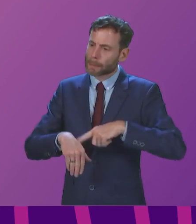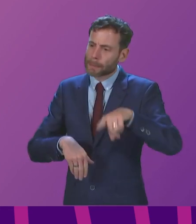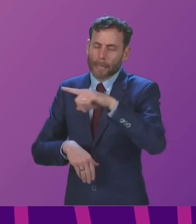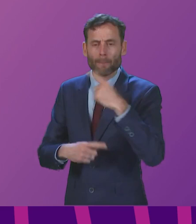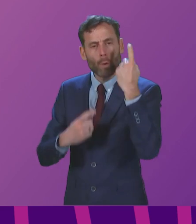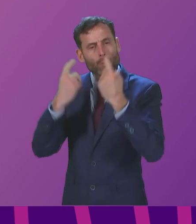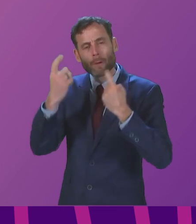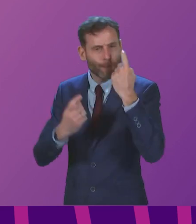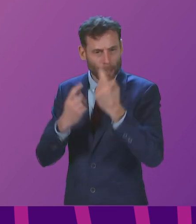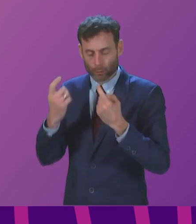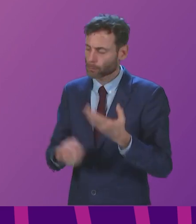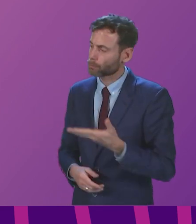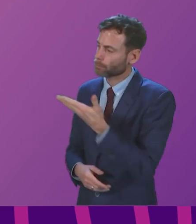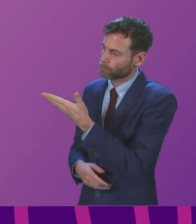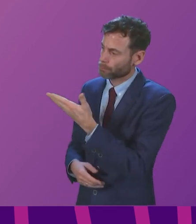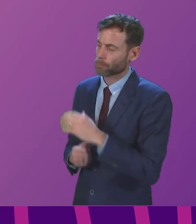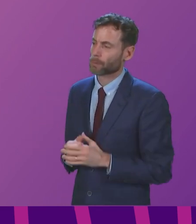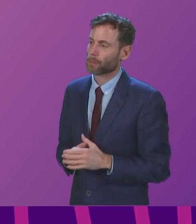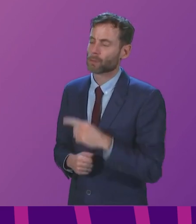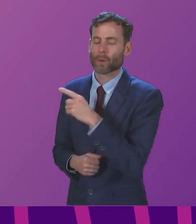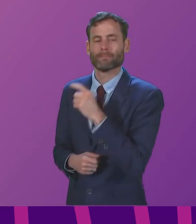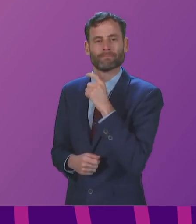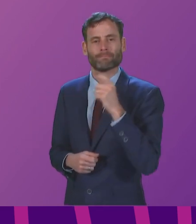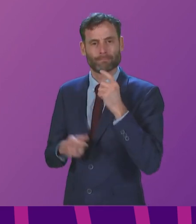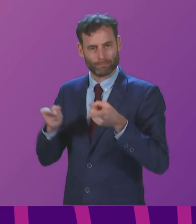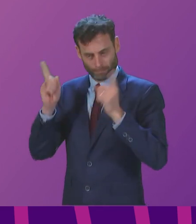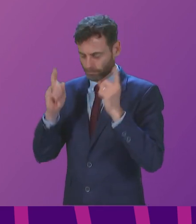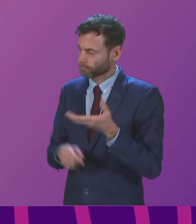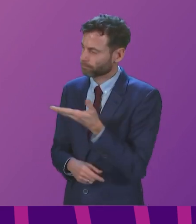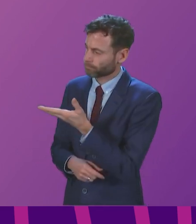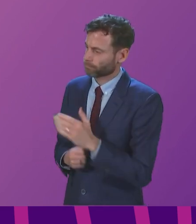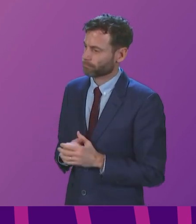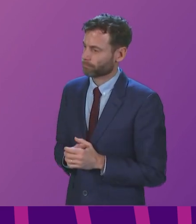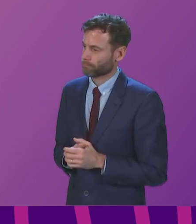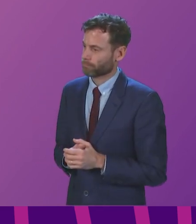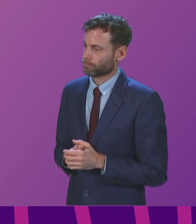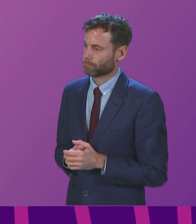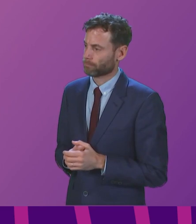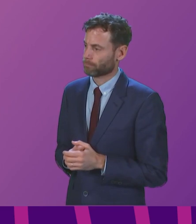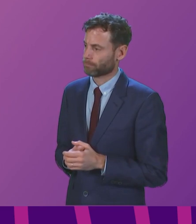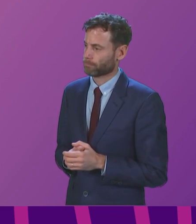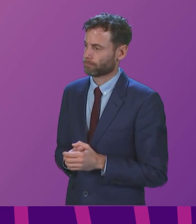today is Reverend Raheel Arif, Minister Denny Old and Hags Parishes Falkirk.